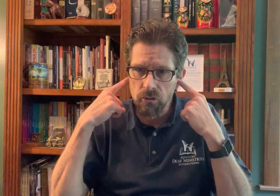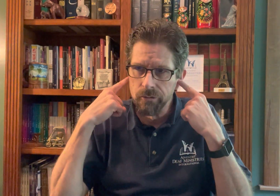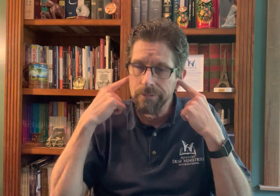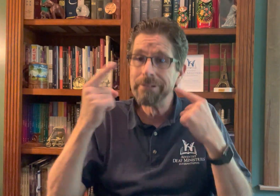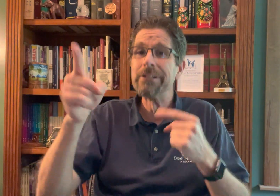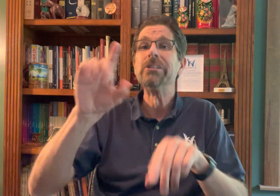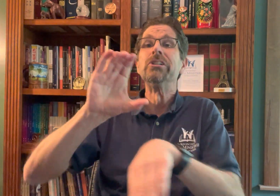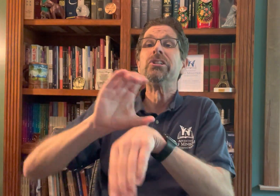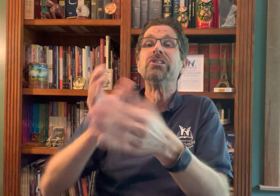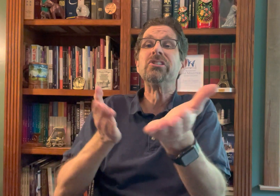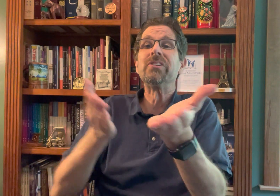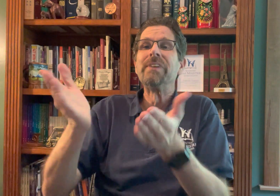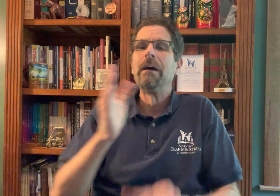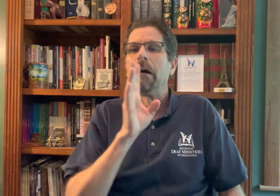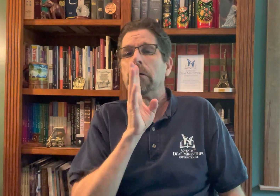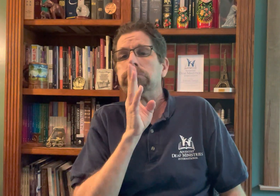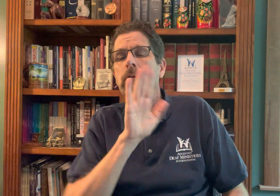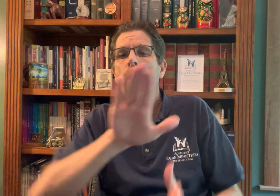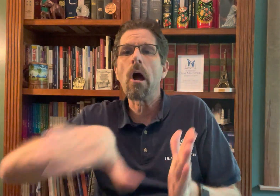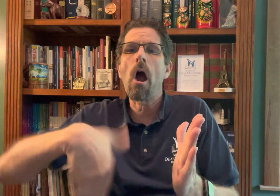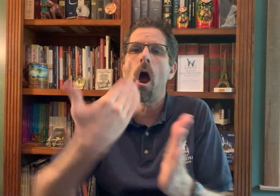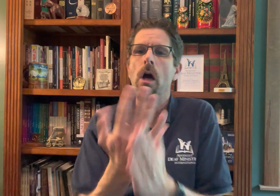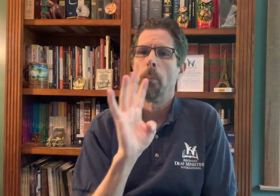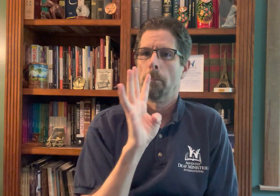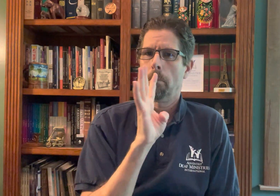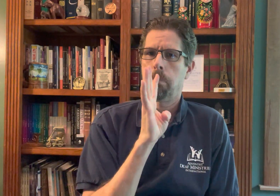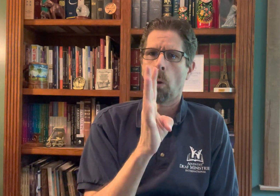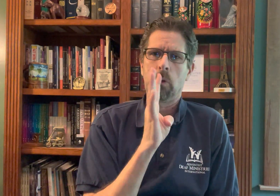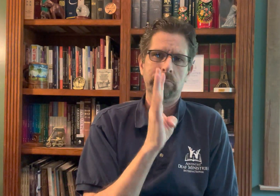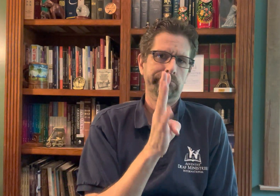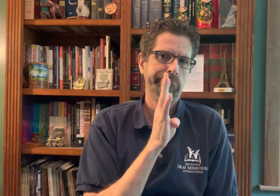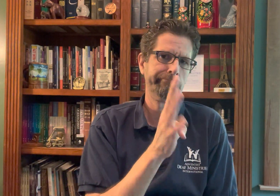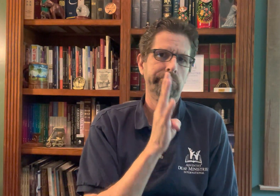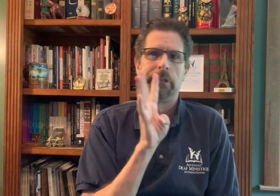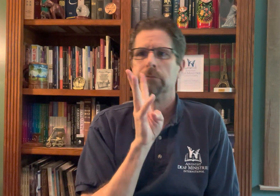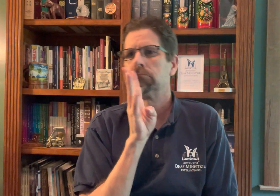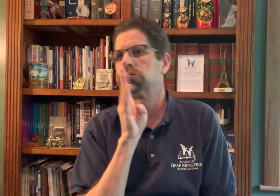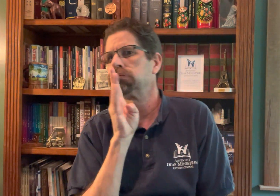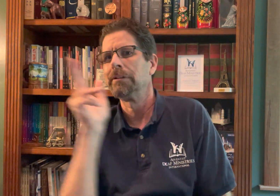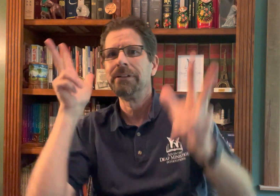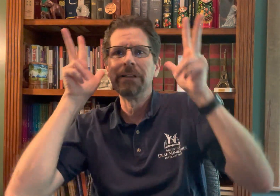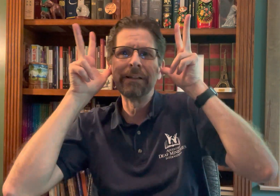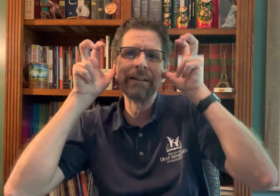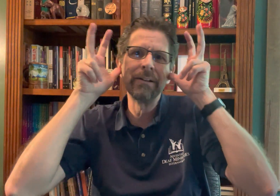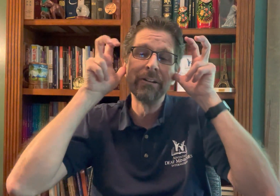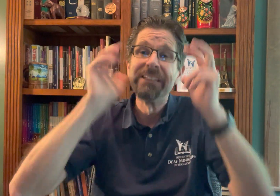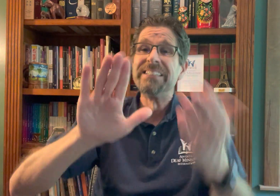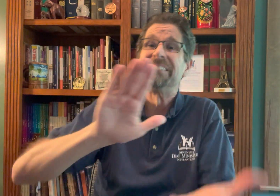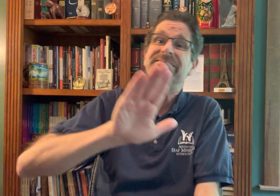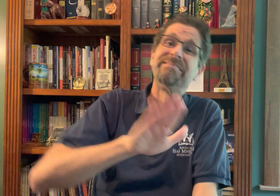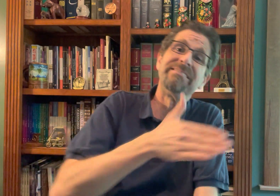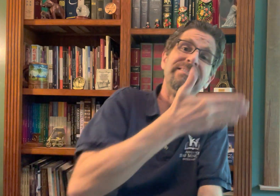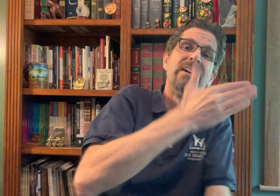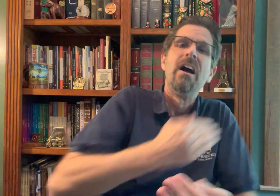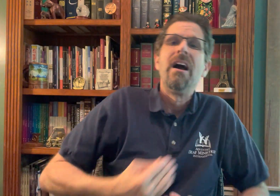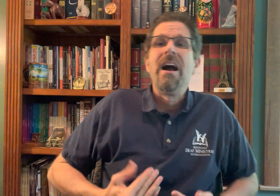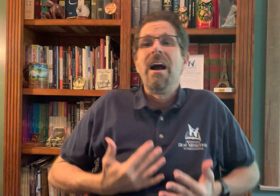going to Adventist church. And up But everything was spoken. All the